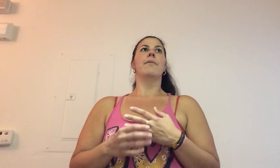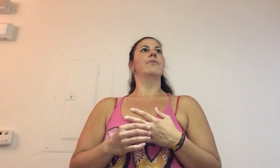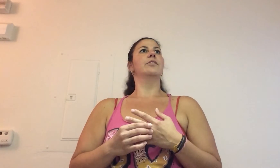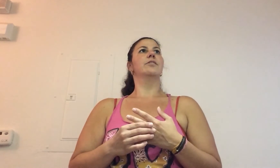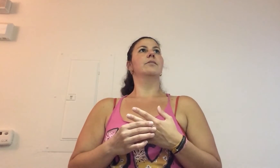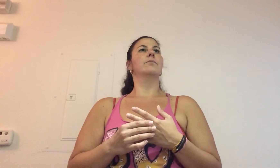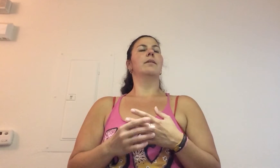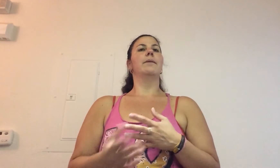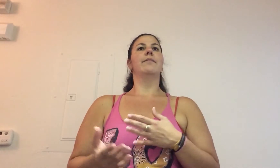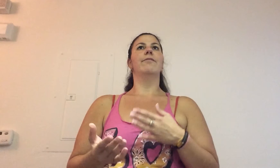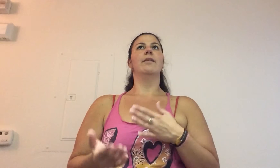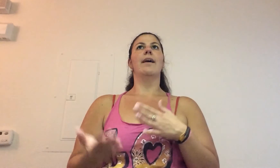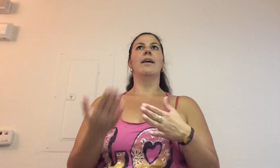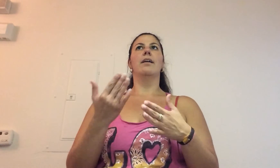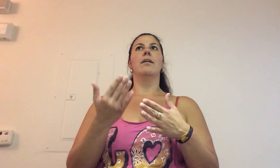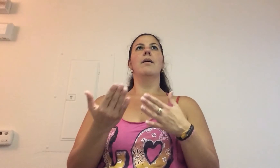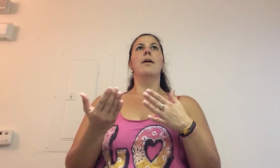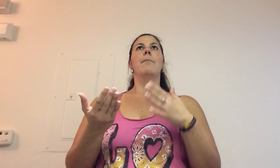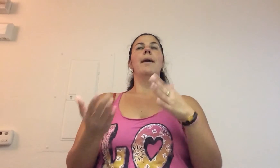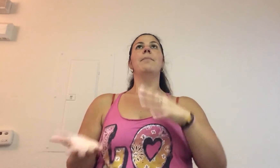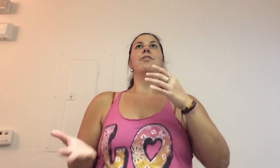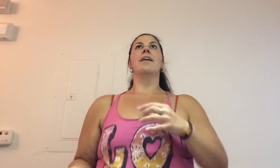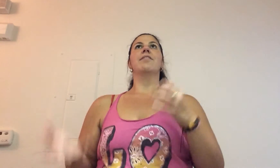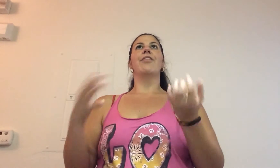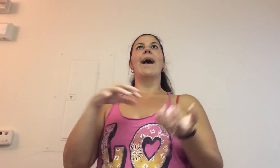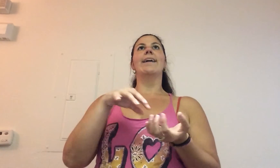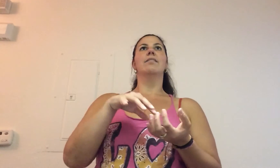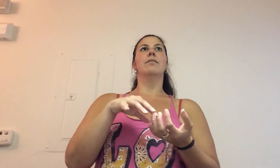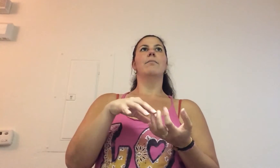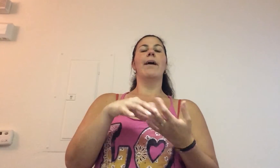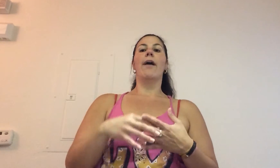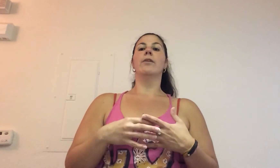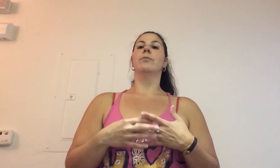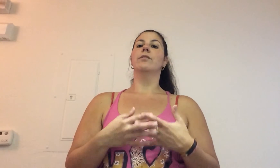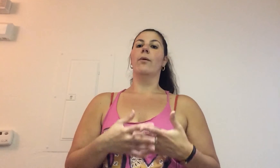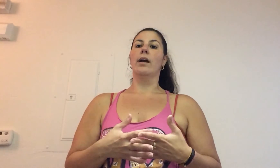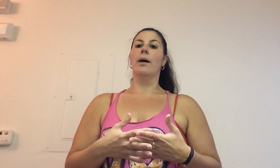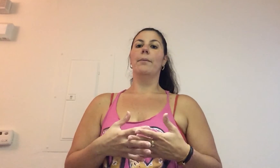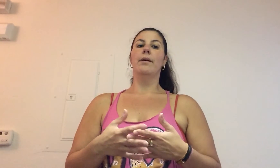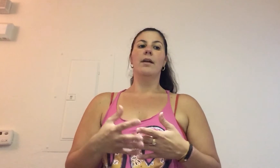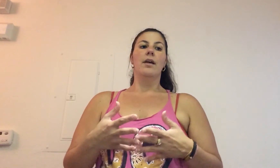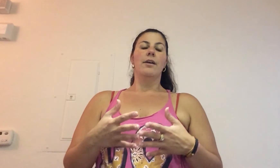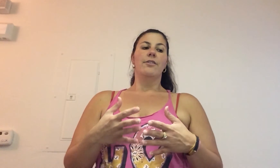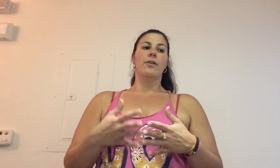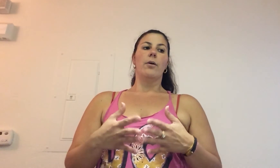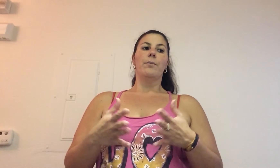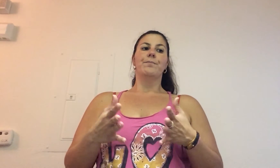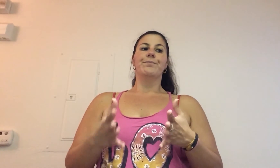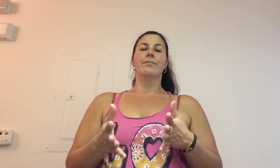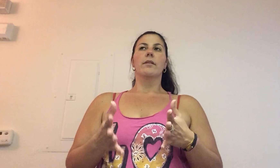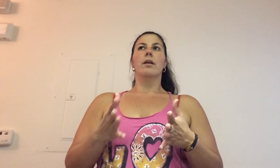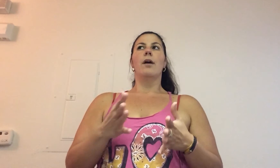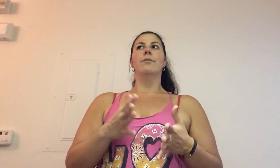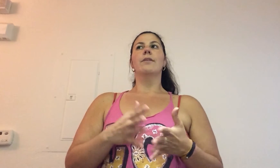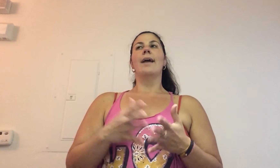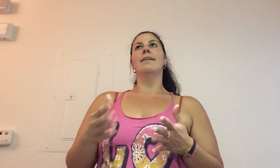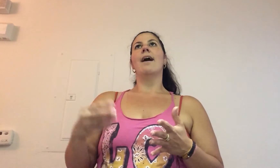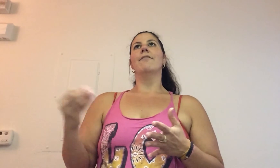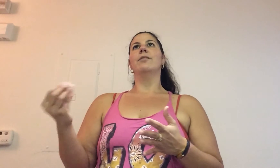Um, which made me feel like, made me think that my iron was going up. So, I was, I did have some